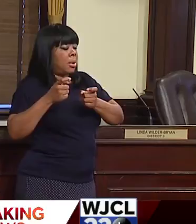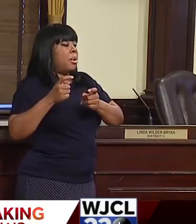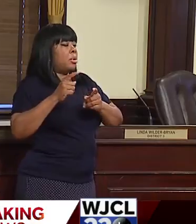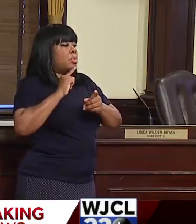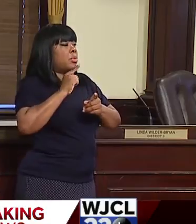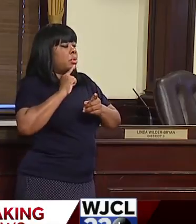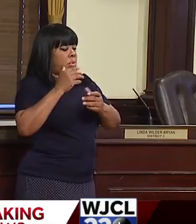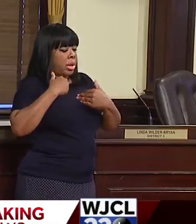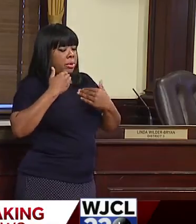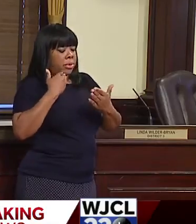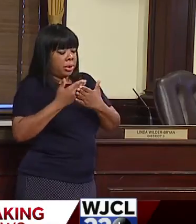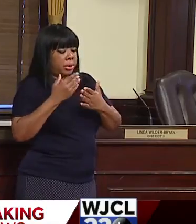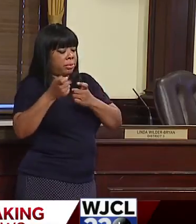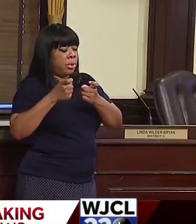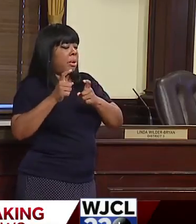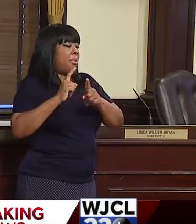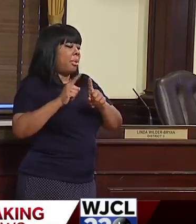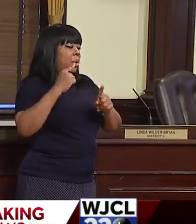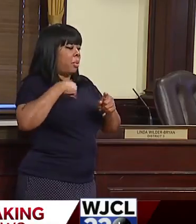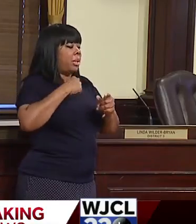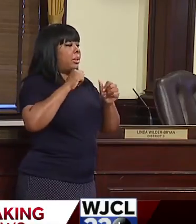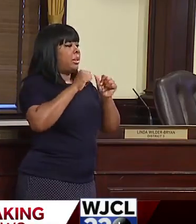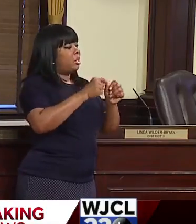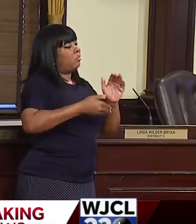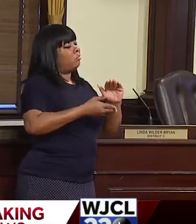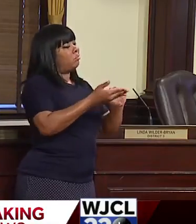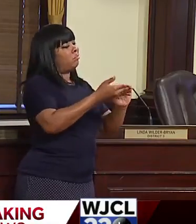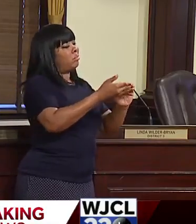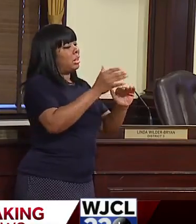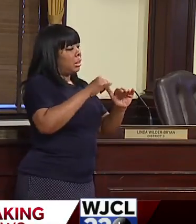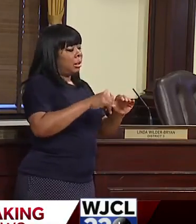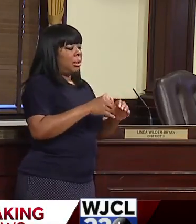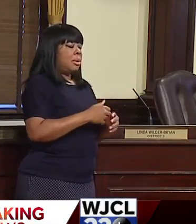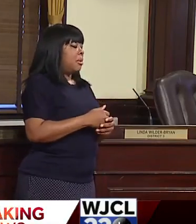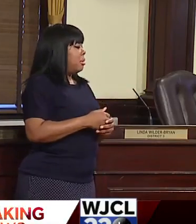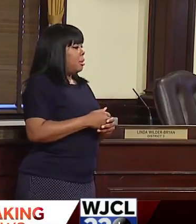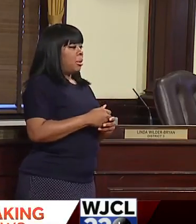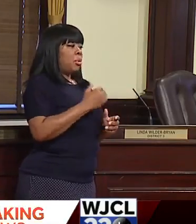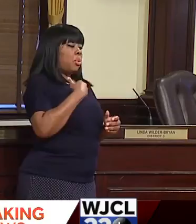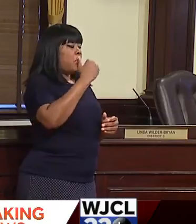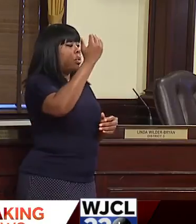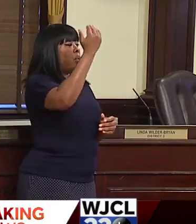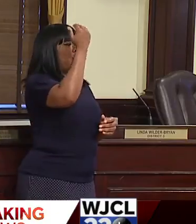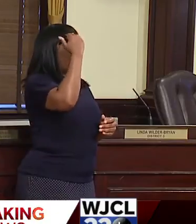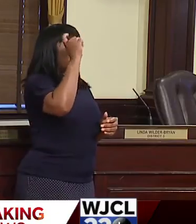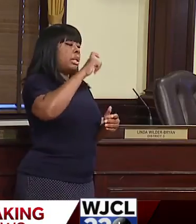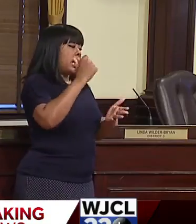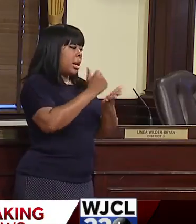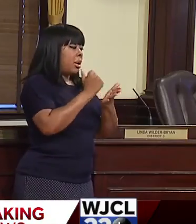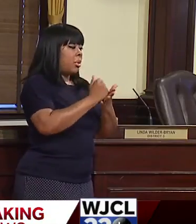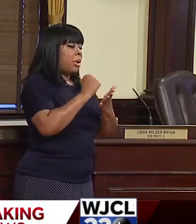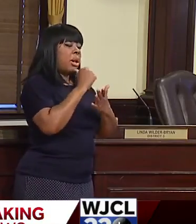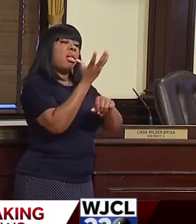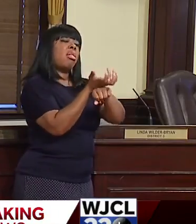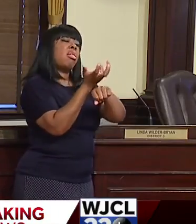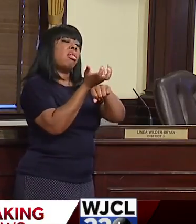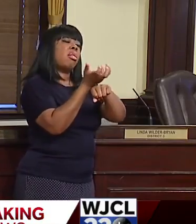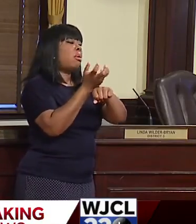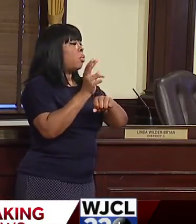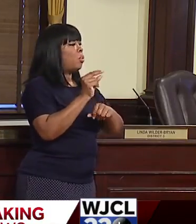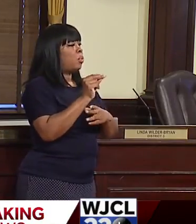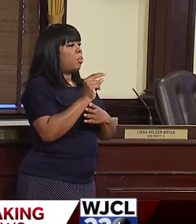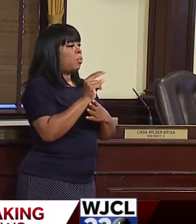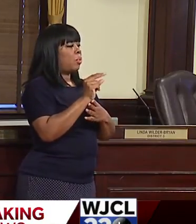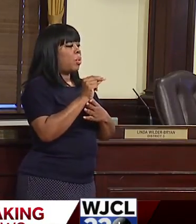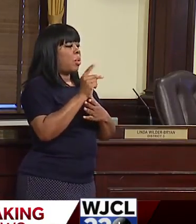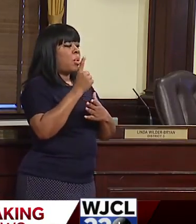like this forever. And so we know we need help. We're not asking for a handout. We're asking for a return